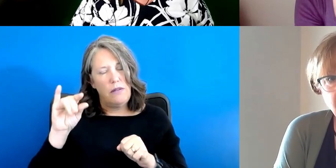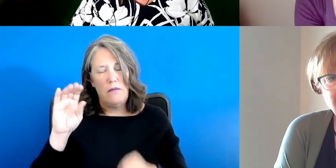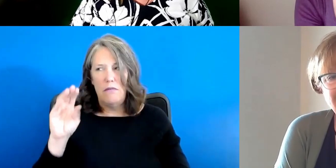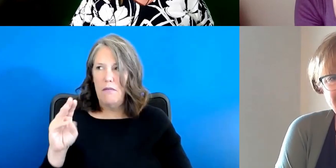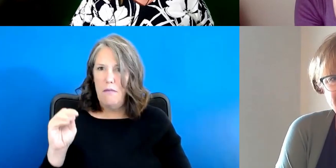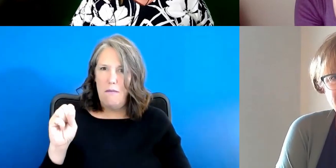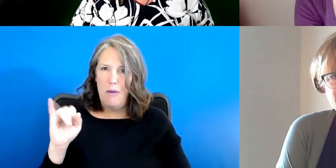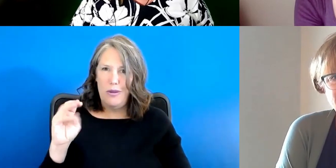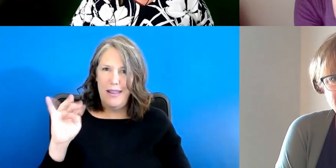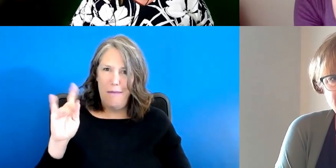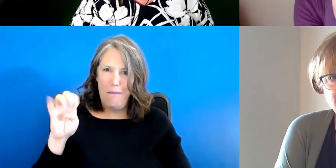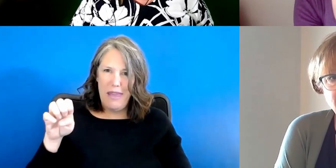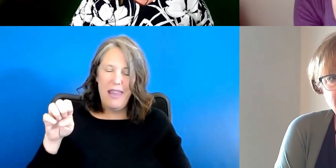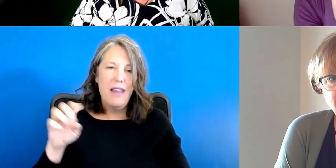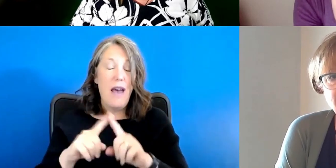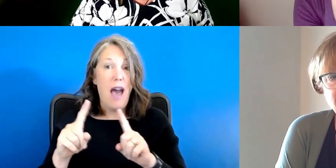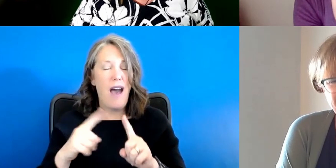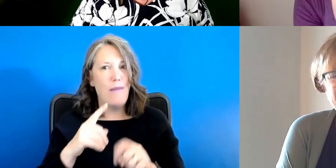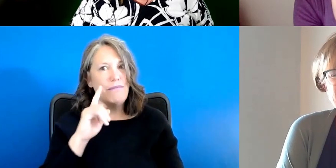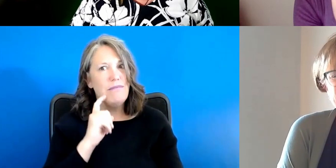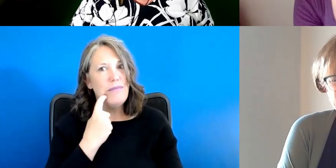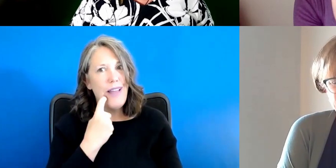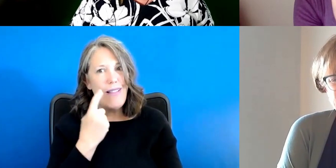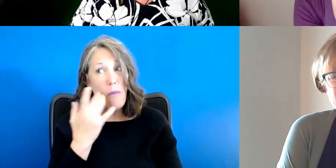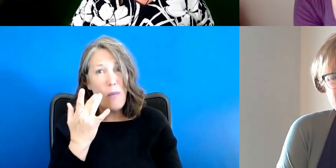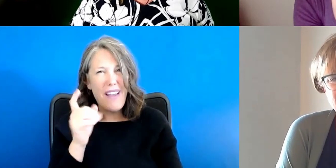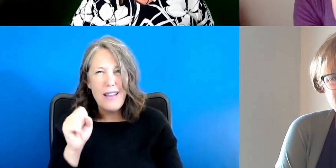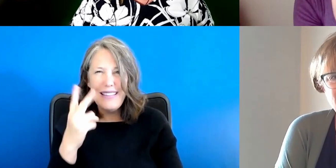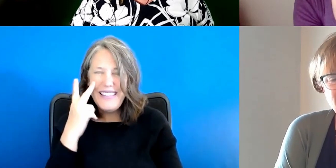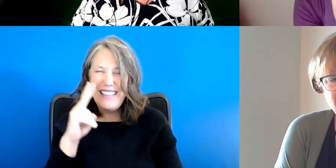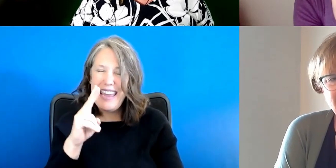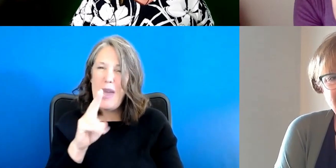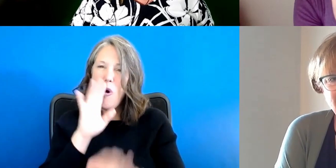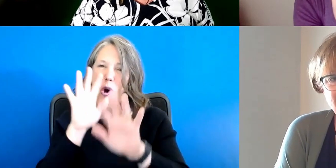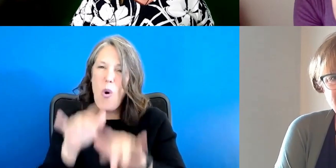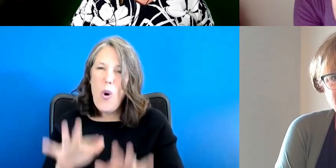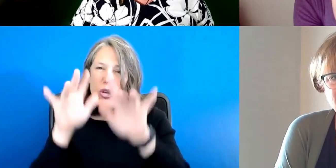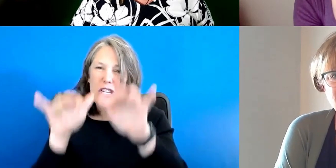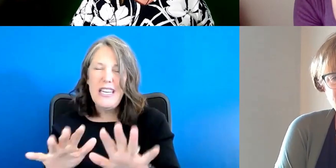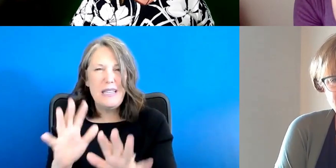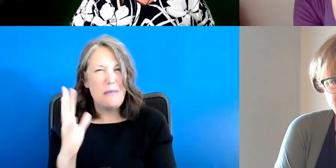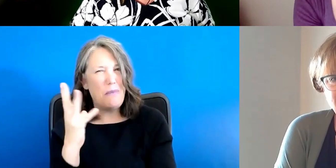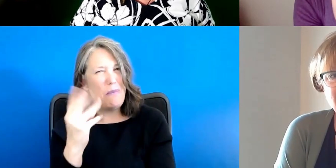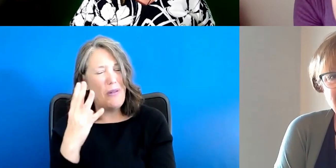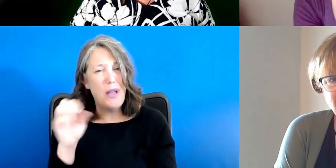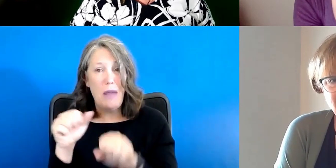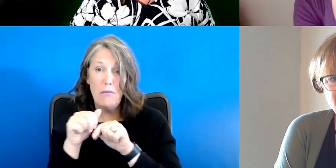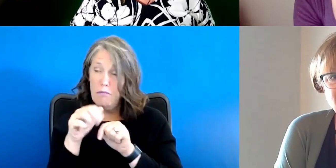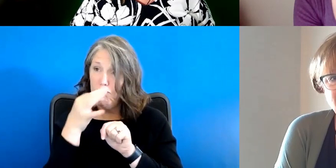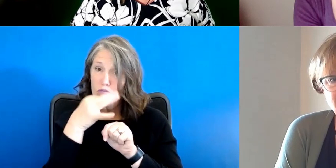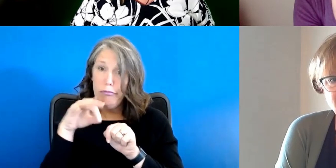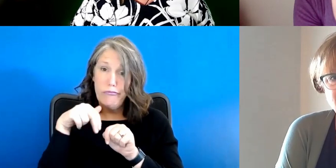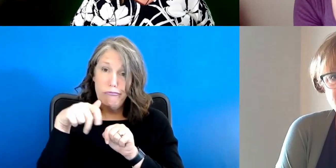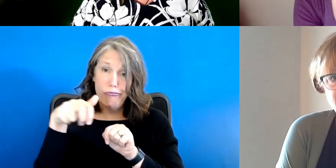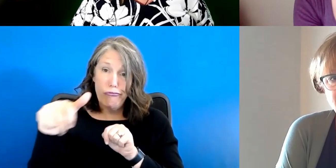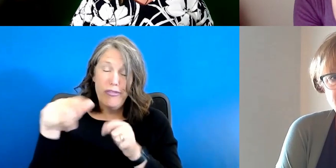jealous because they have this beautiful view of the ocean, you know, and they're literally, you know, steps away from the ocean there. And it's going to